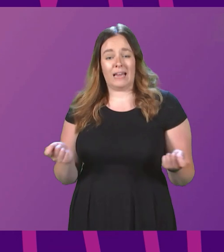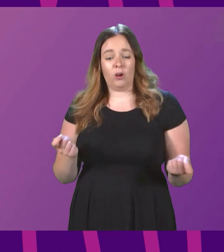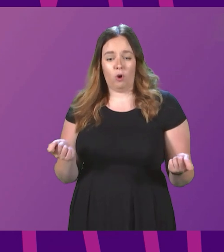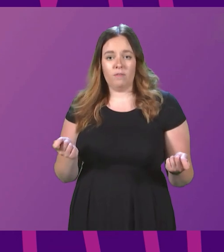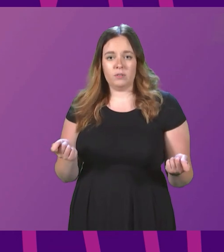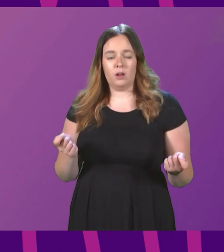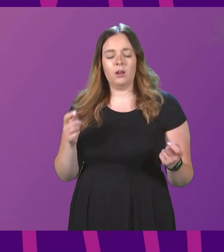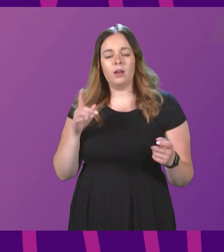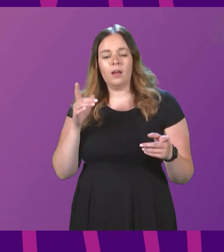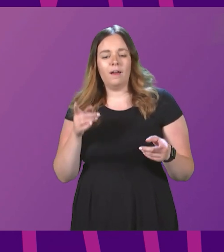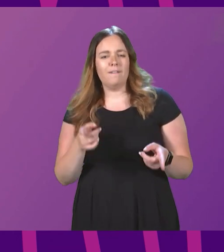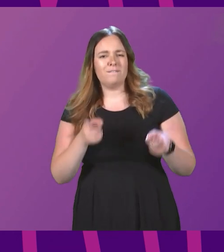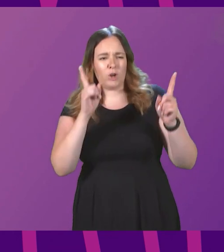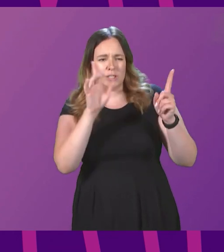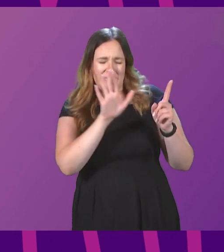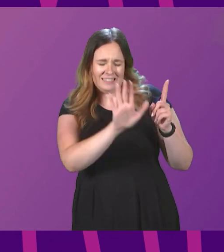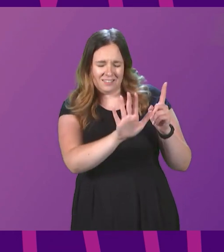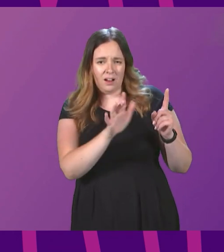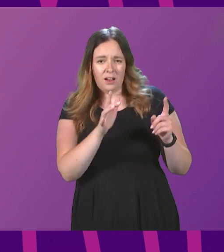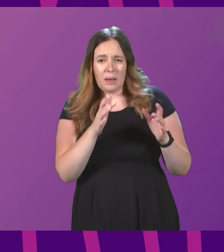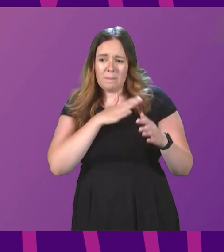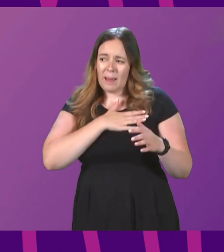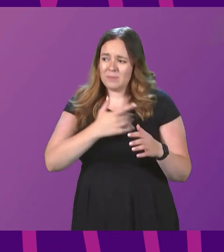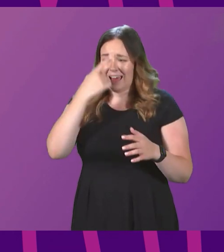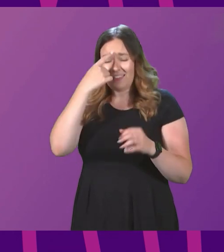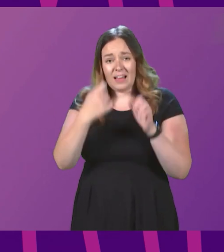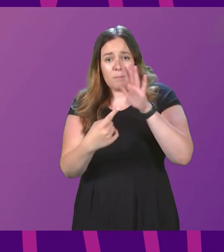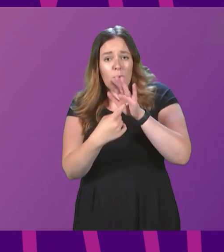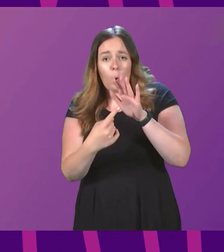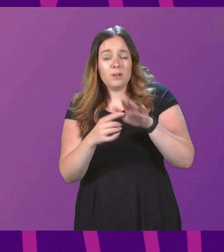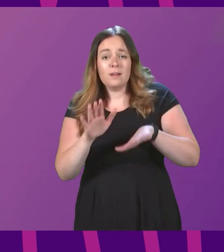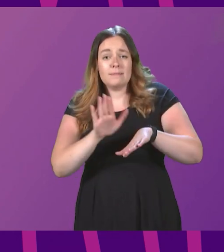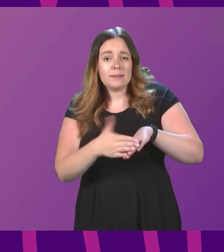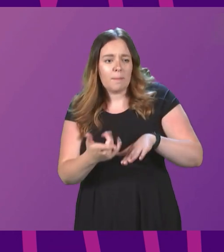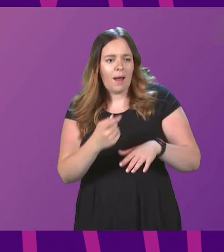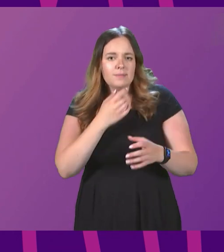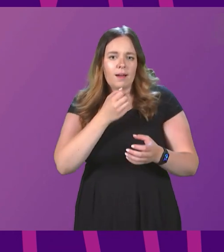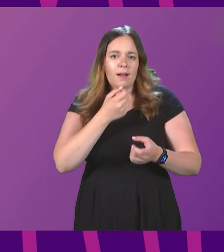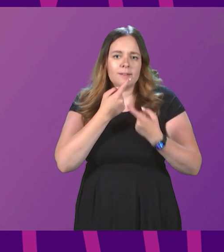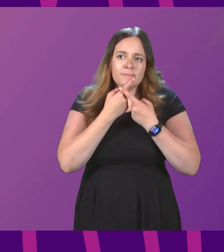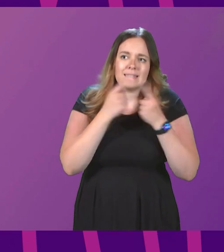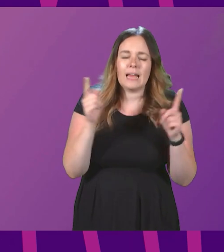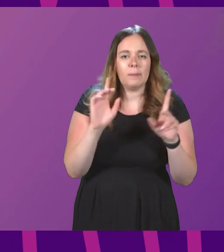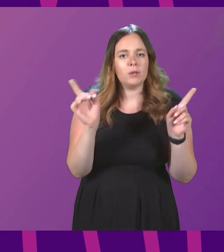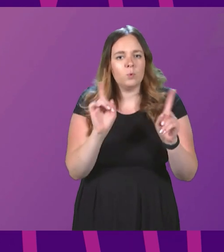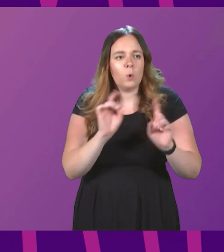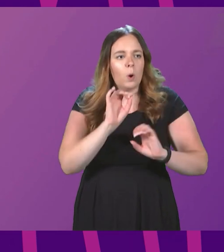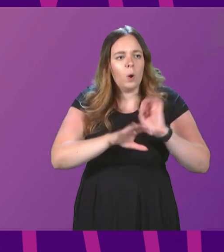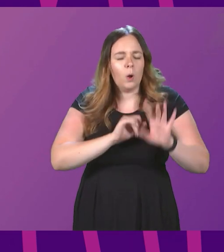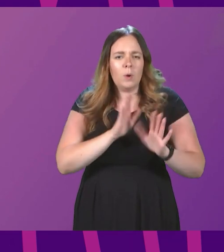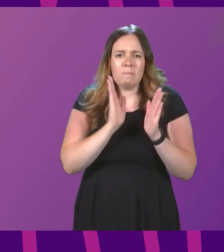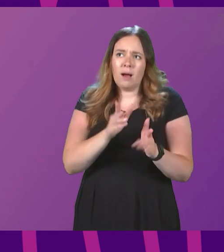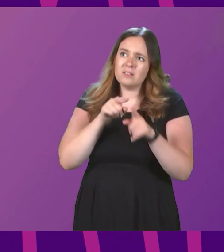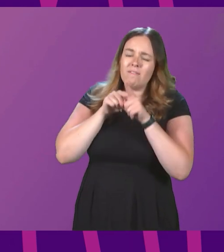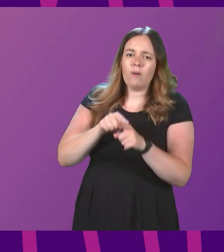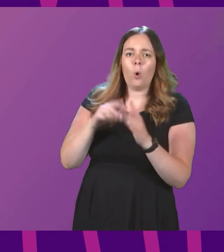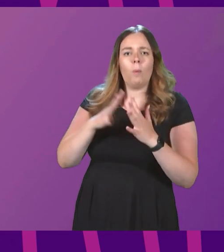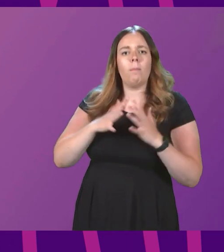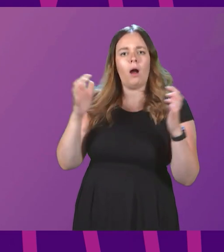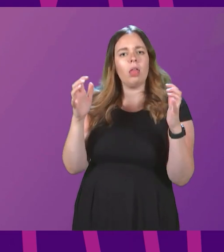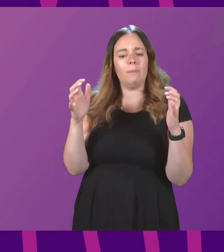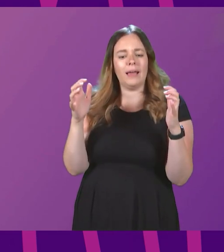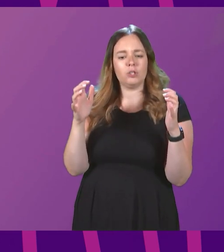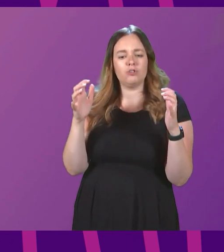First Minister, if I may, members, I do think it is important, regardless of the content of any statement, that we adhere to parliamentary